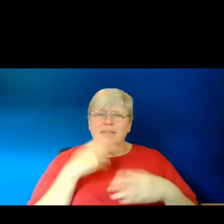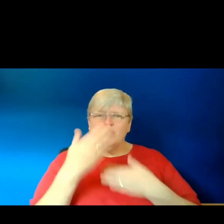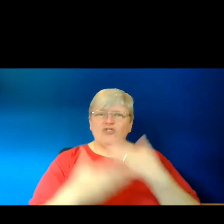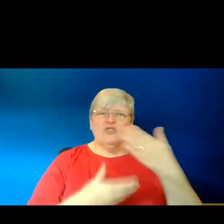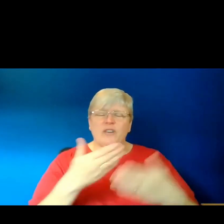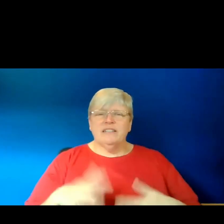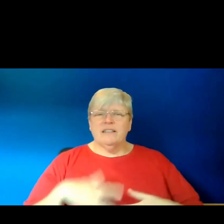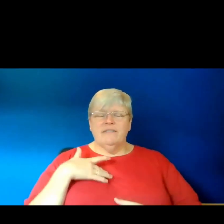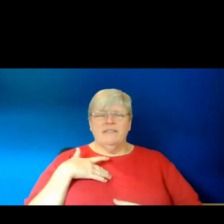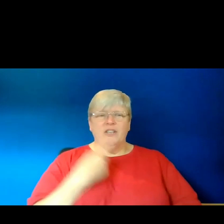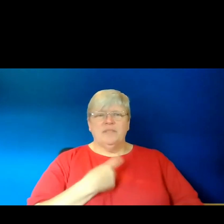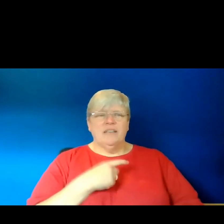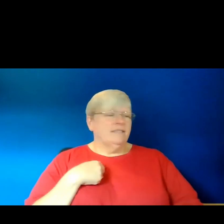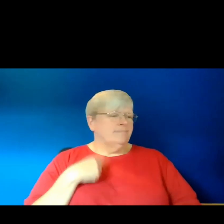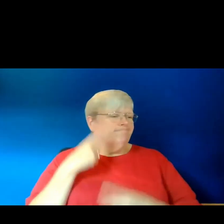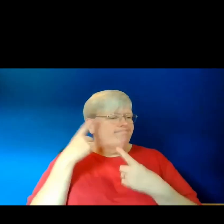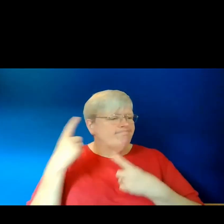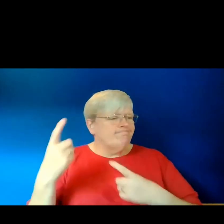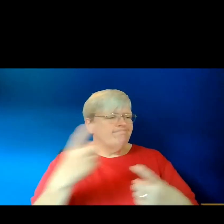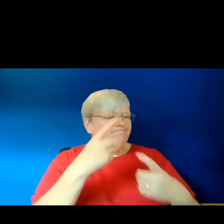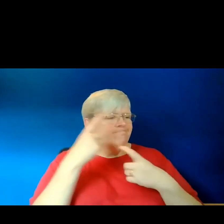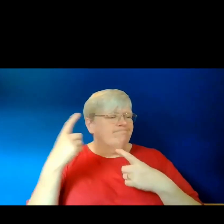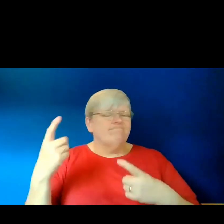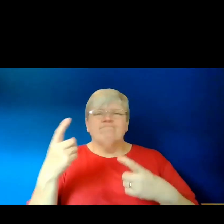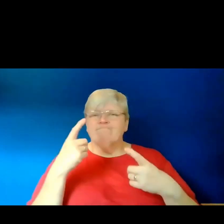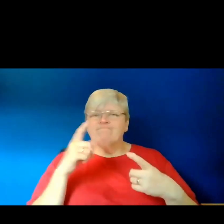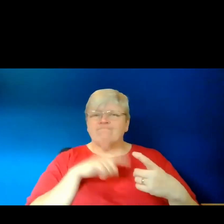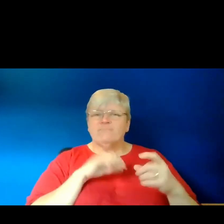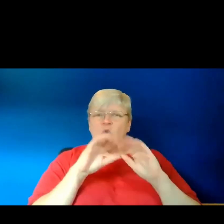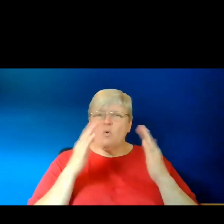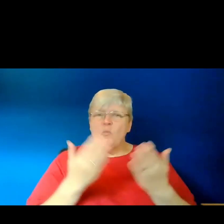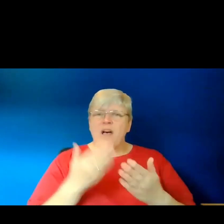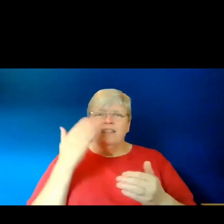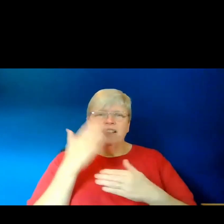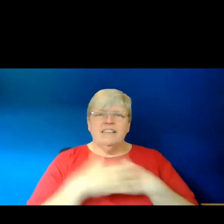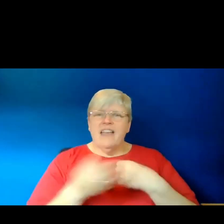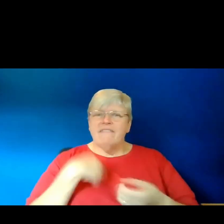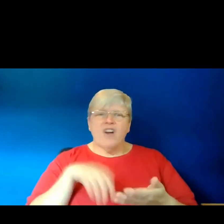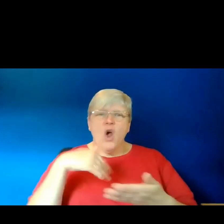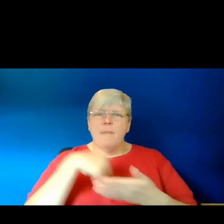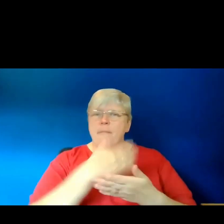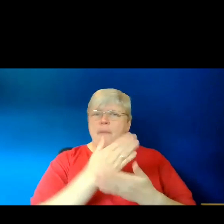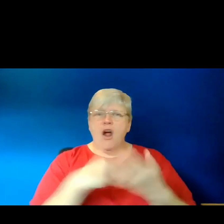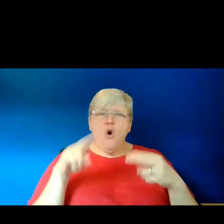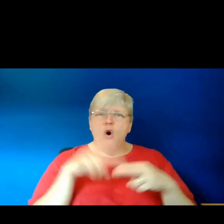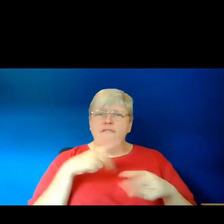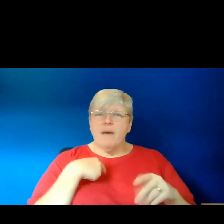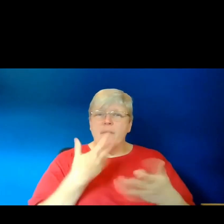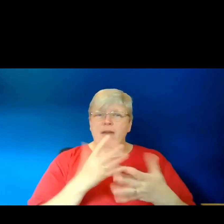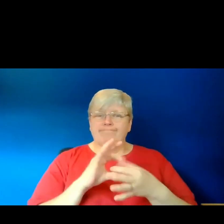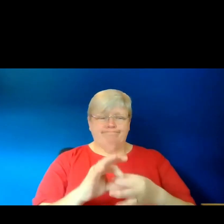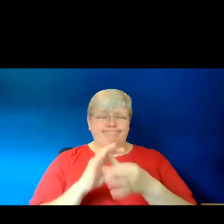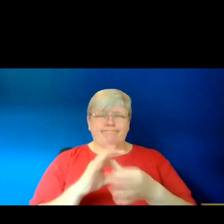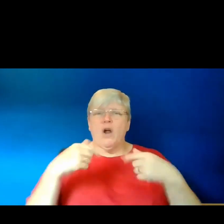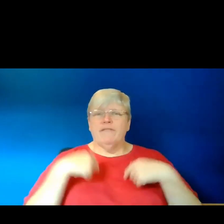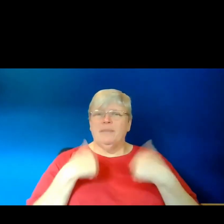myself searching for a world that I was never a part of, but which is still somehow part of me. So